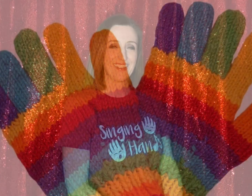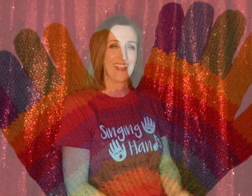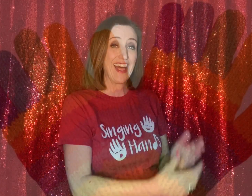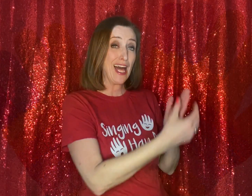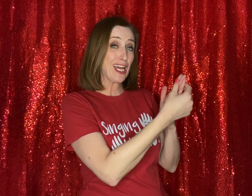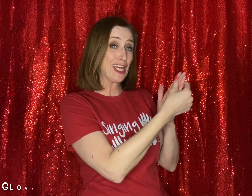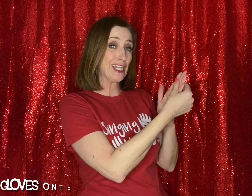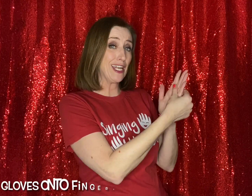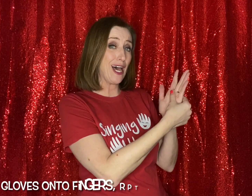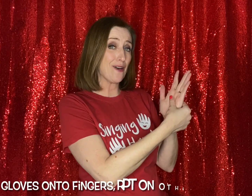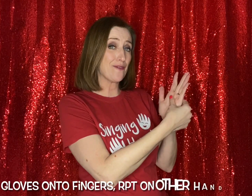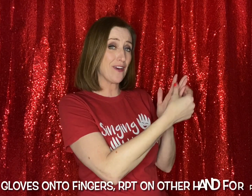Glove.